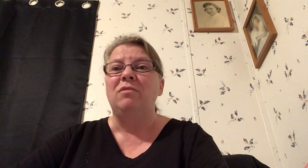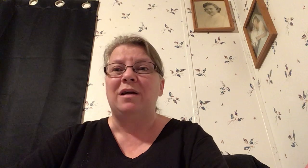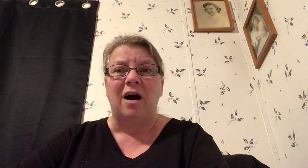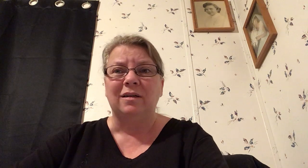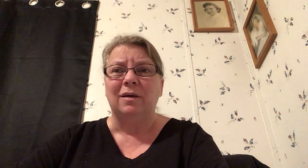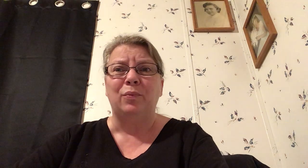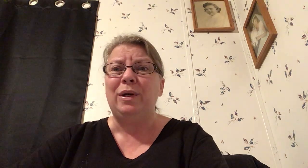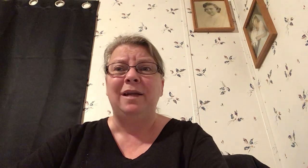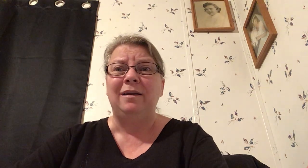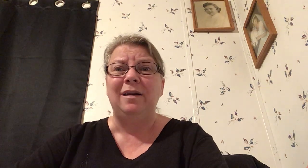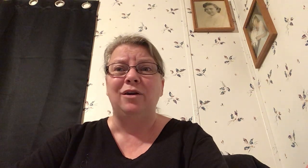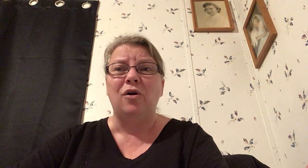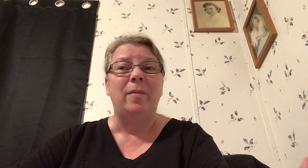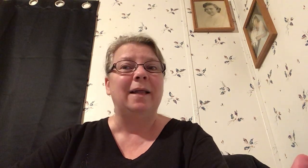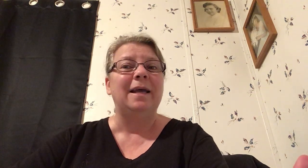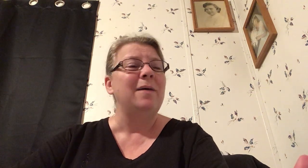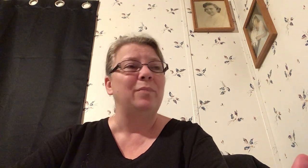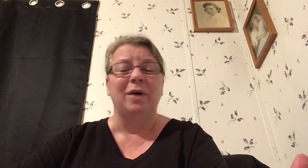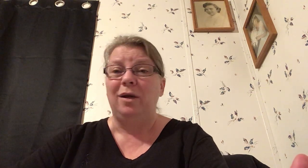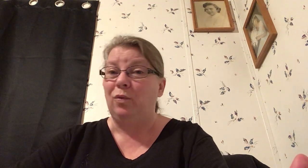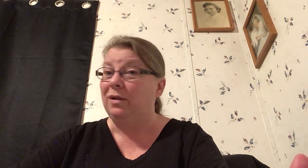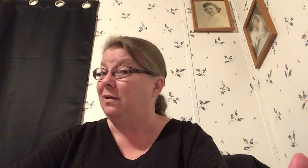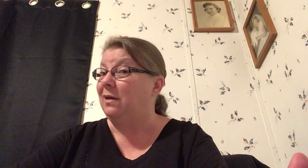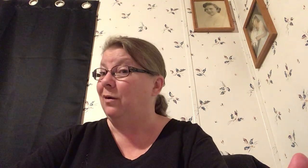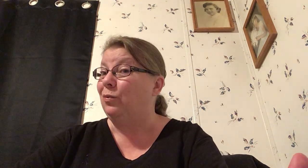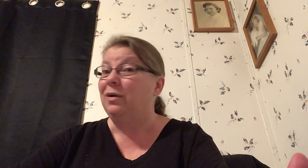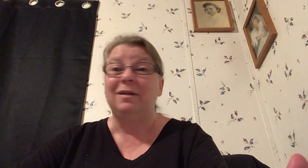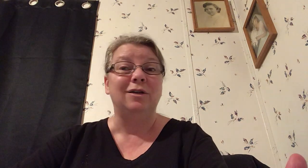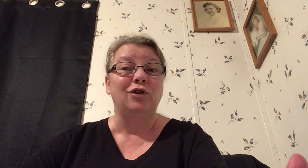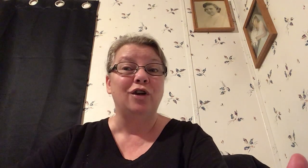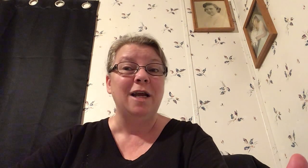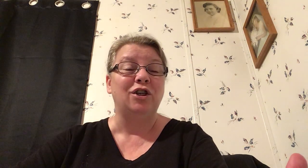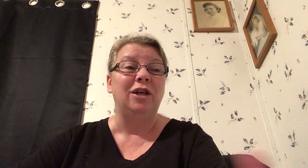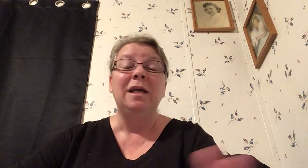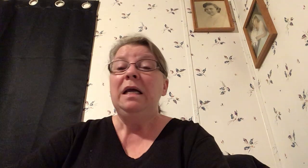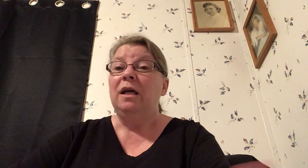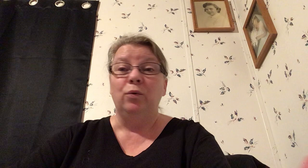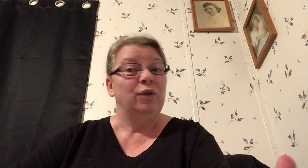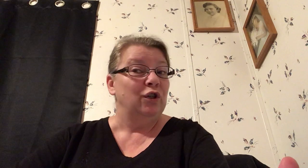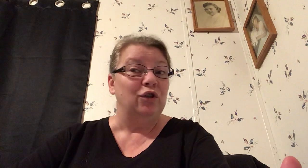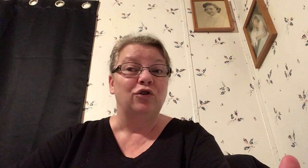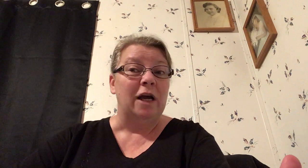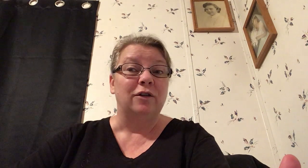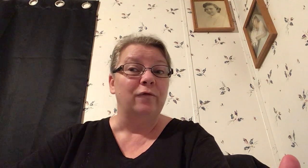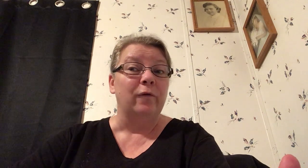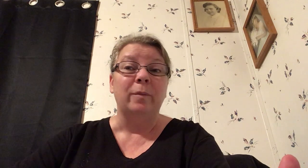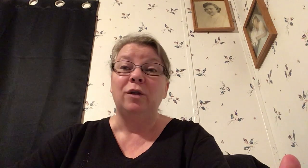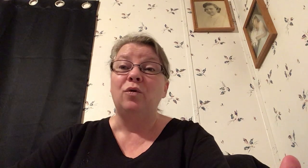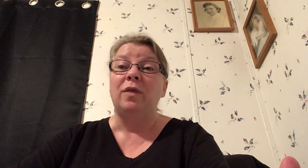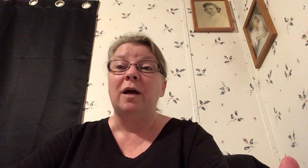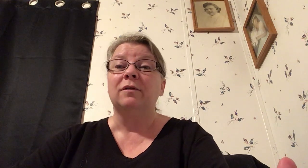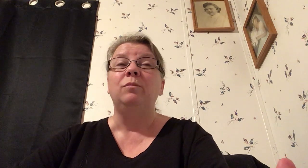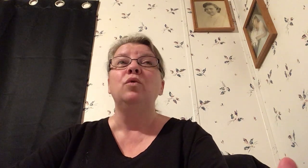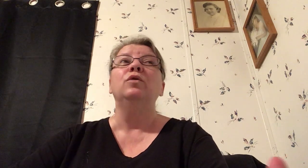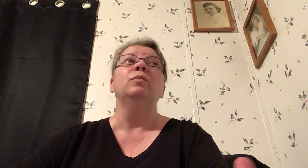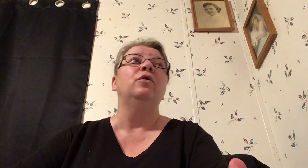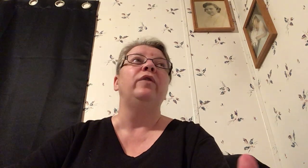gossip we didn't need to know about that but it was it was a distraction it was a distraction from the 2000 mules movie